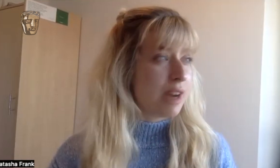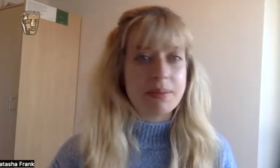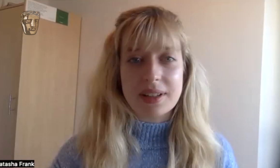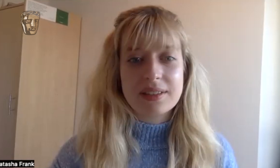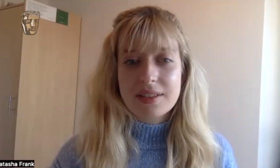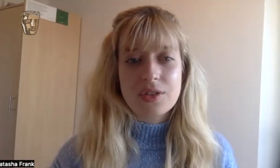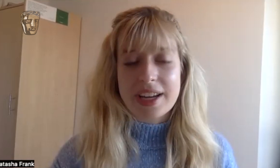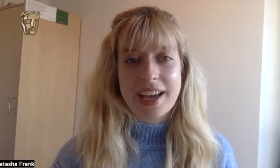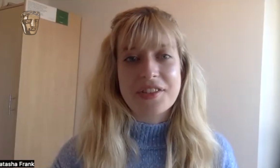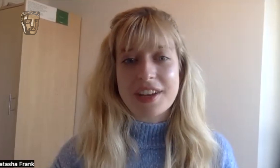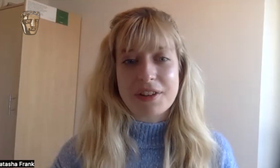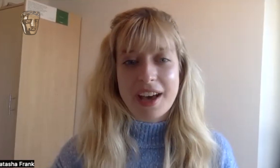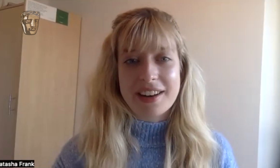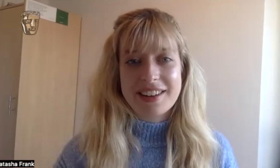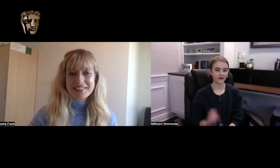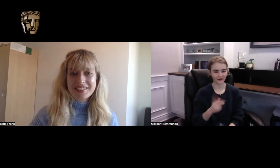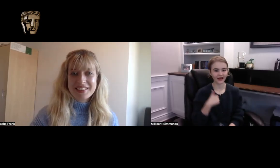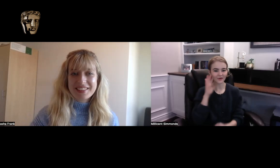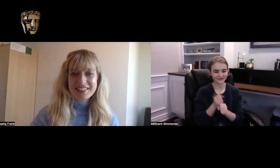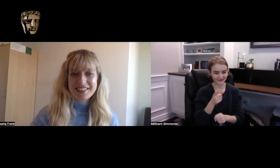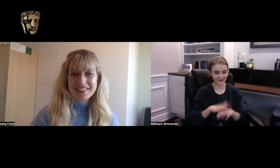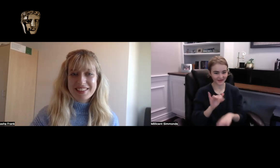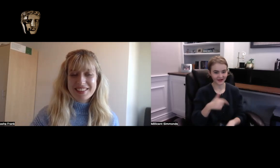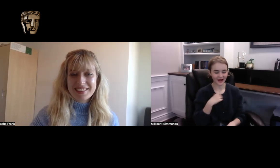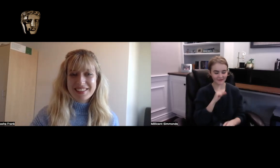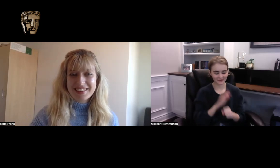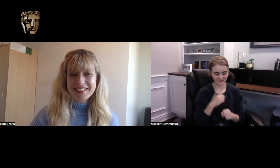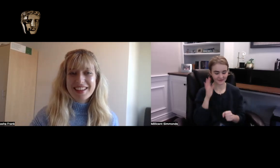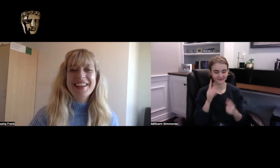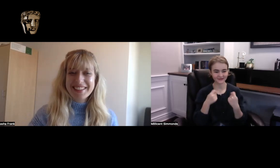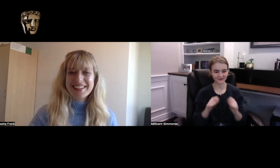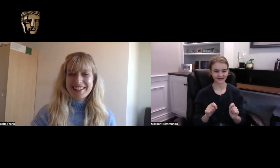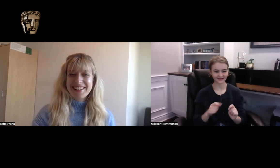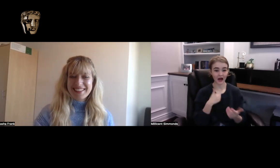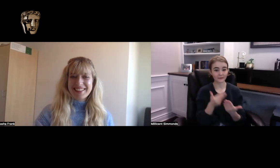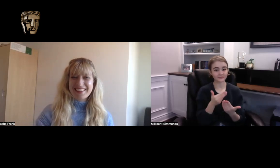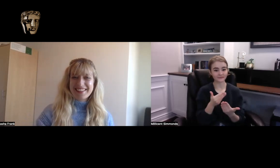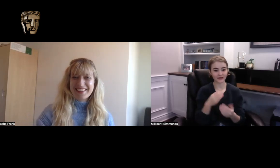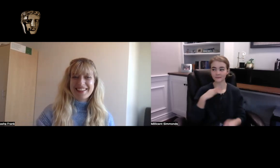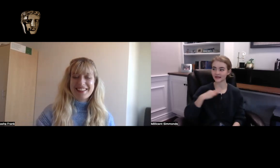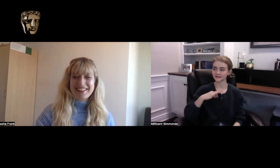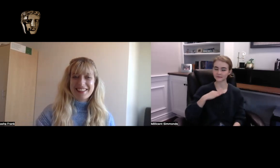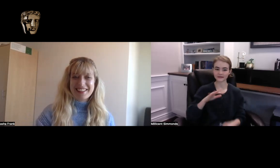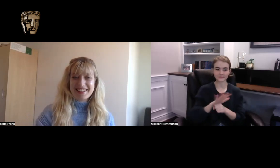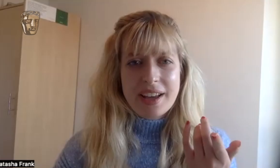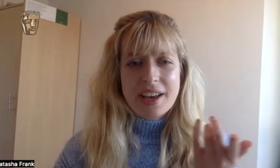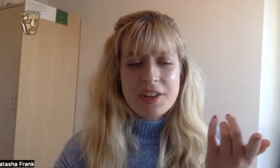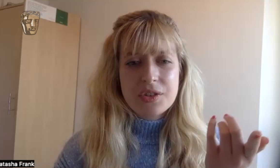incredible try and catch it if you can okay I will I will absolutely try and take you up on that I heard you're